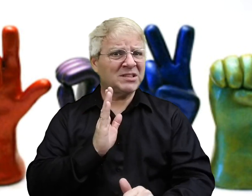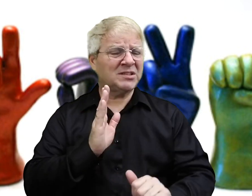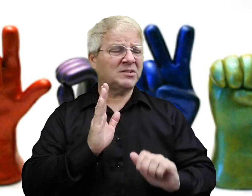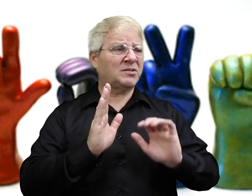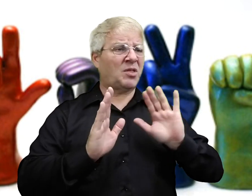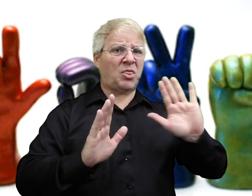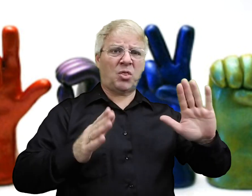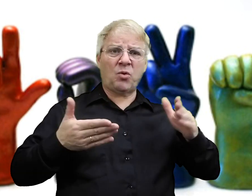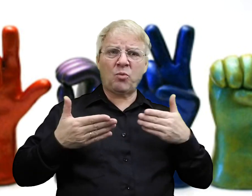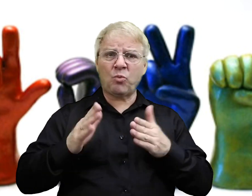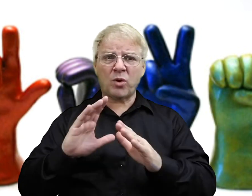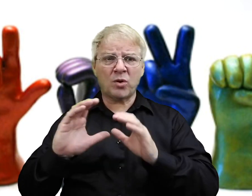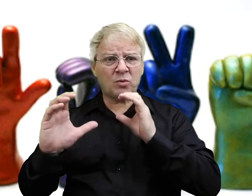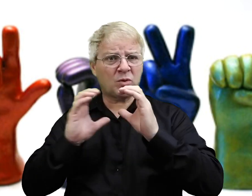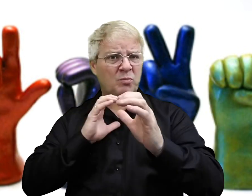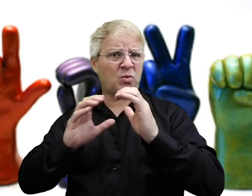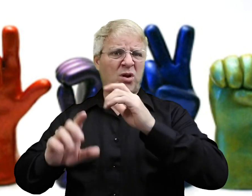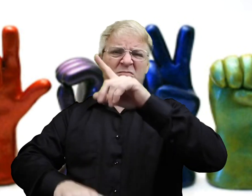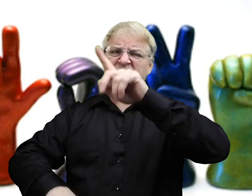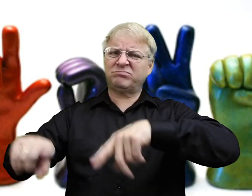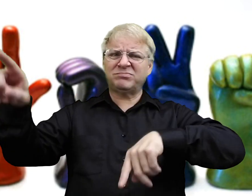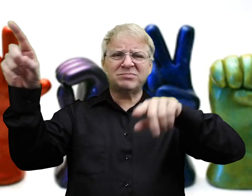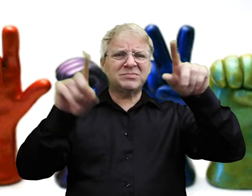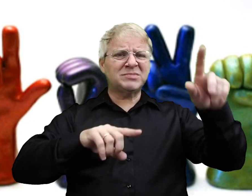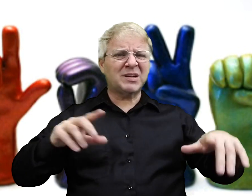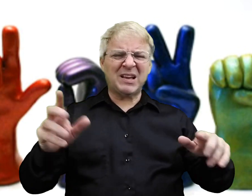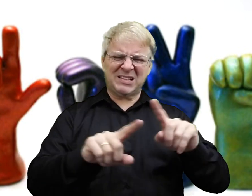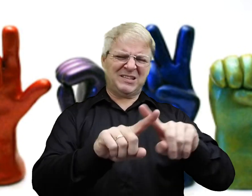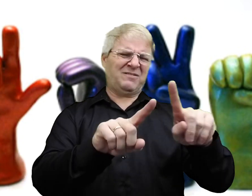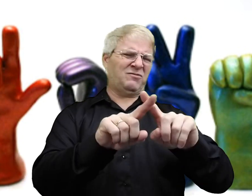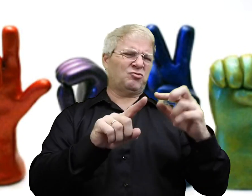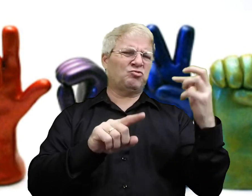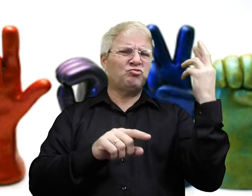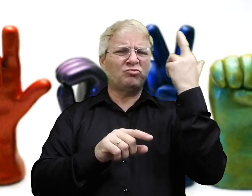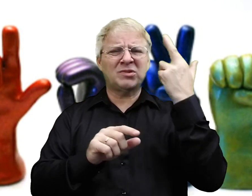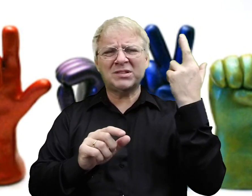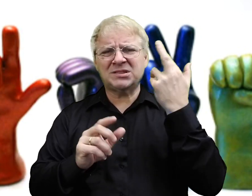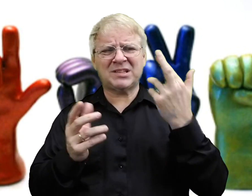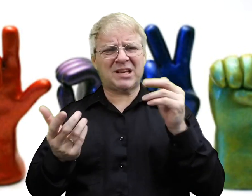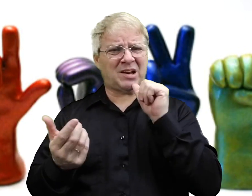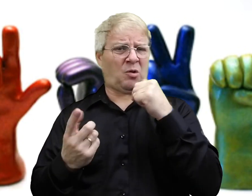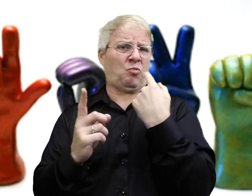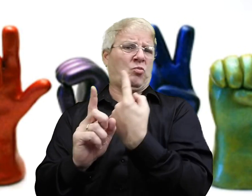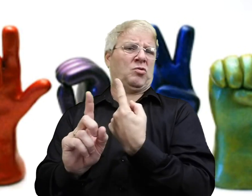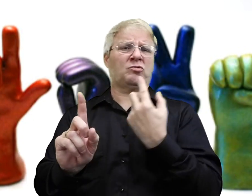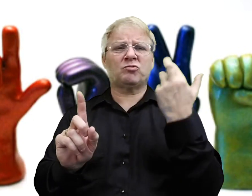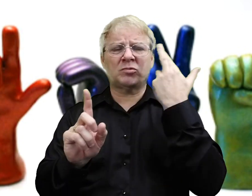variety of ways of signing. And their skills for sign language and communication vary greatly.